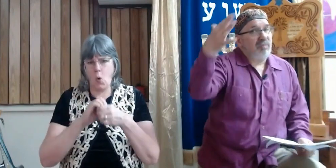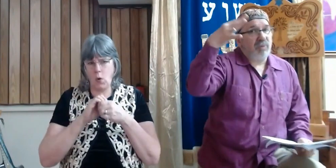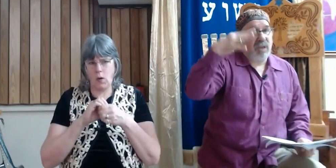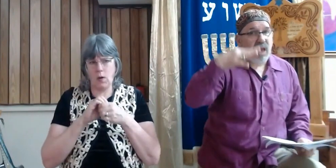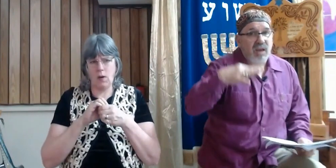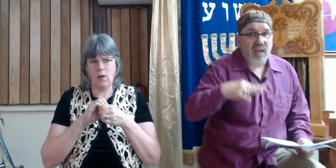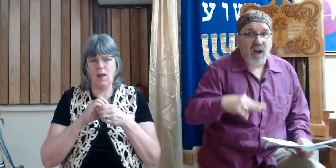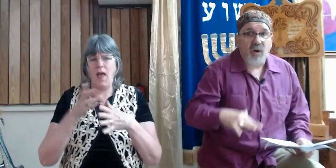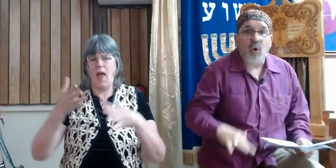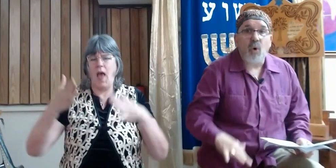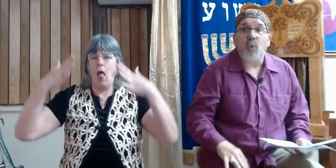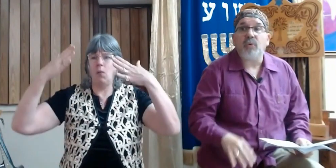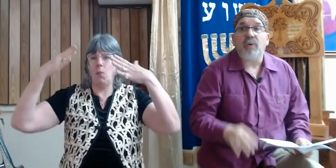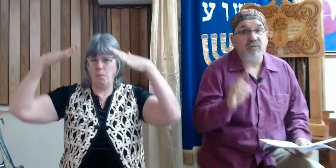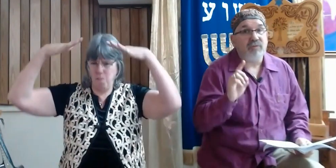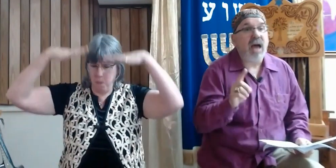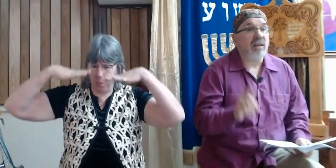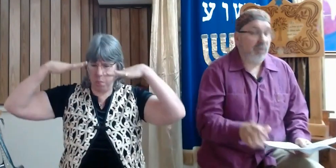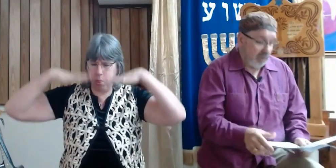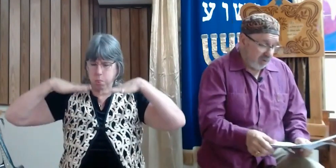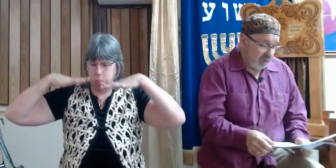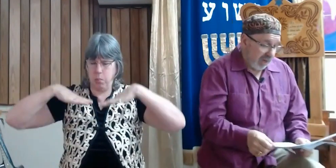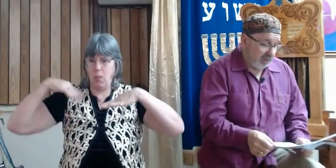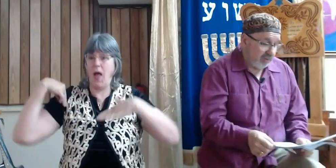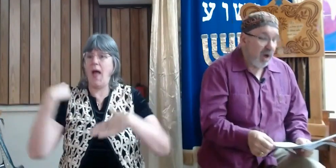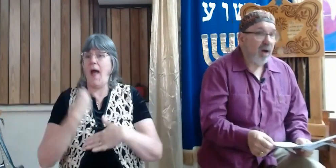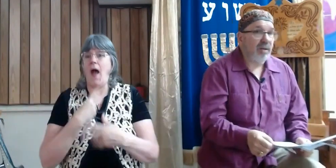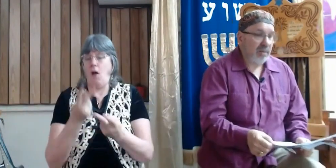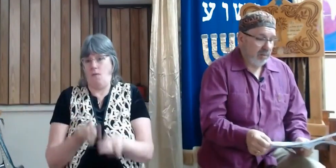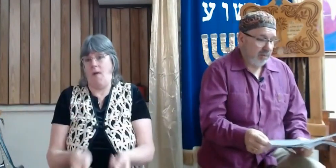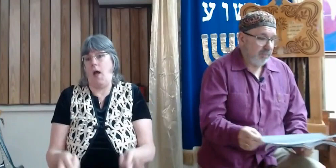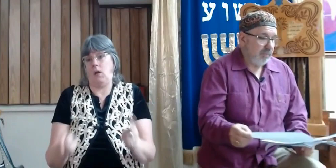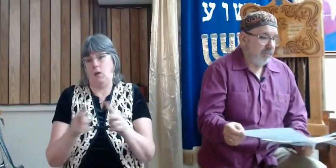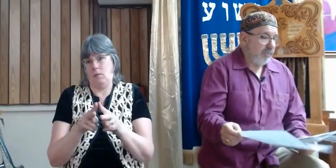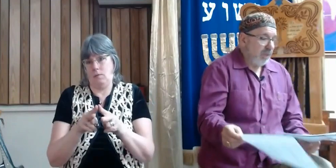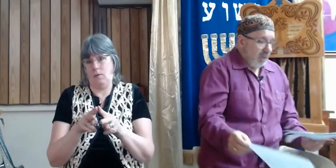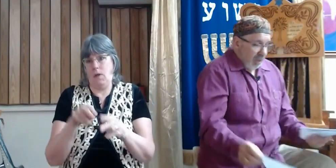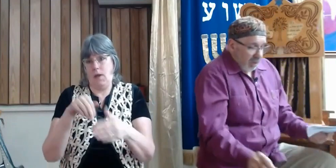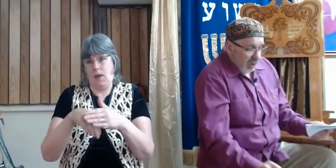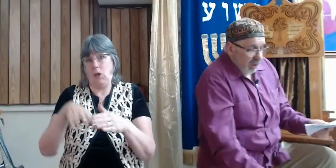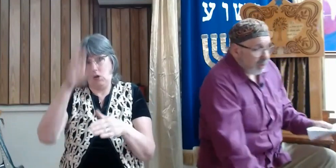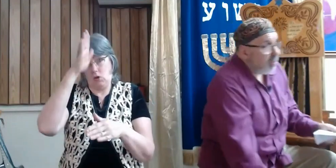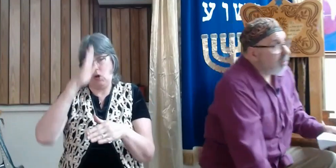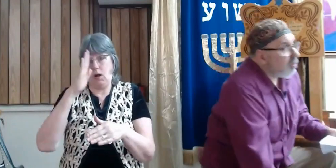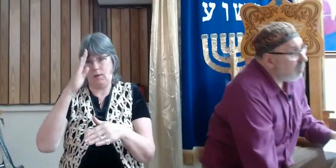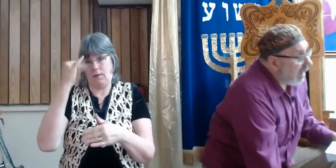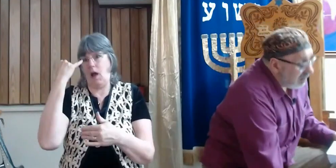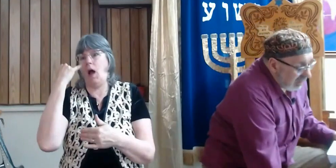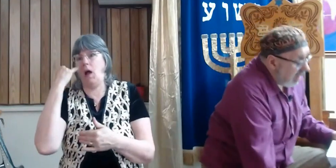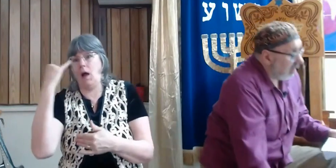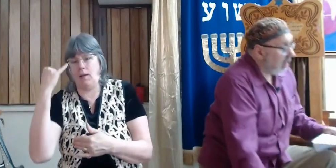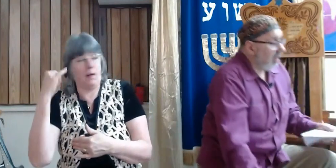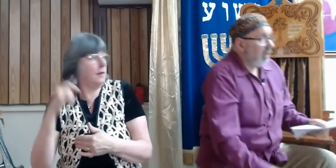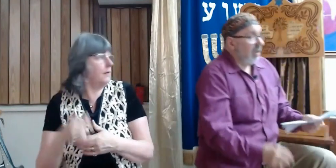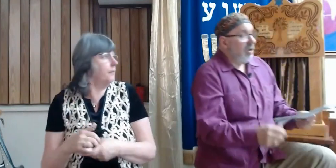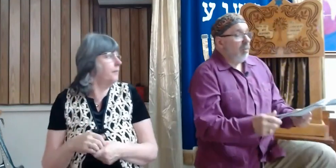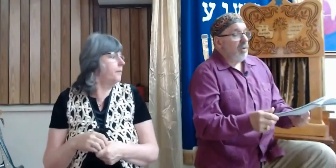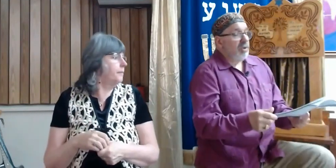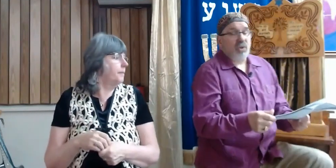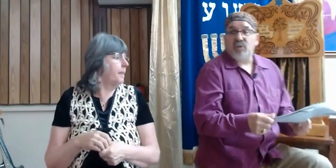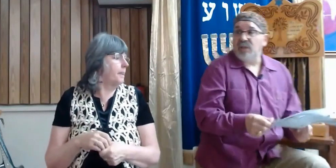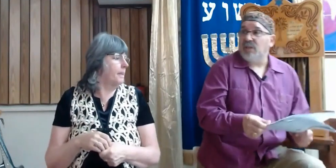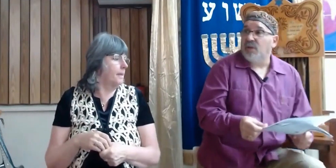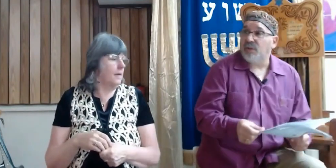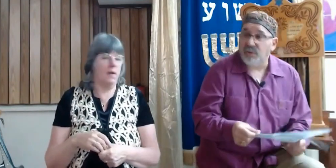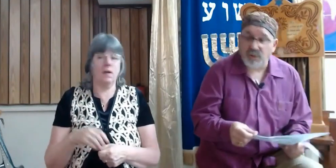cost of deprecating our own value in the sight of God. Here's what the spies say in